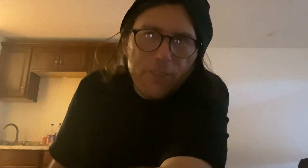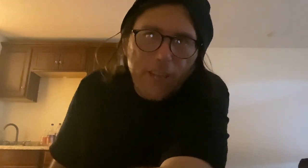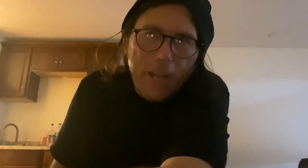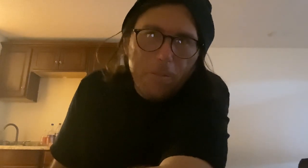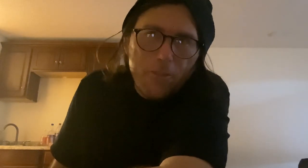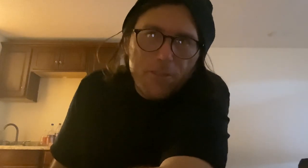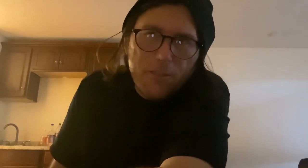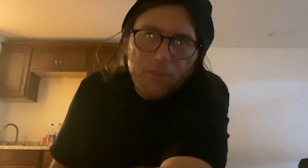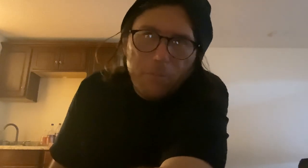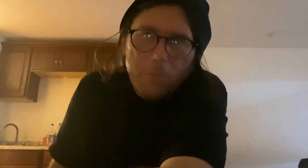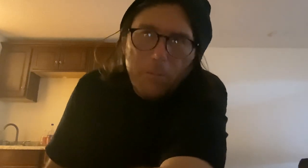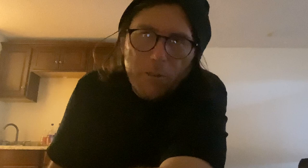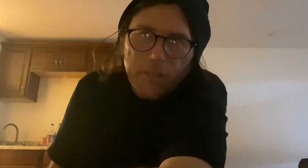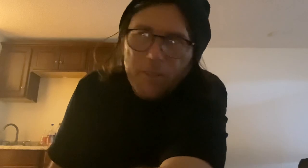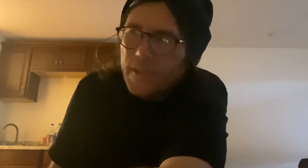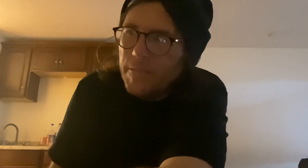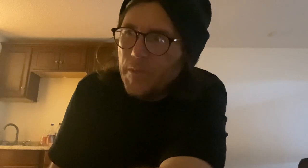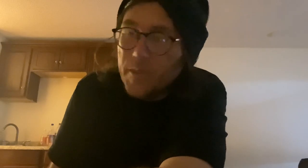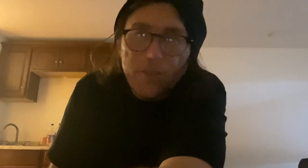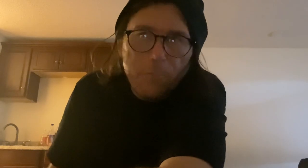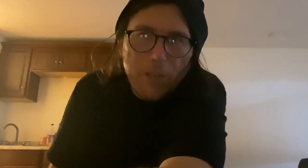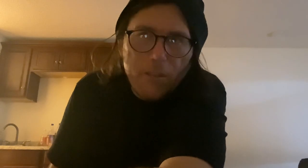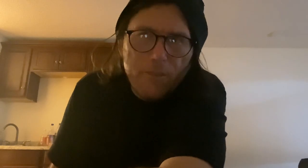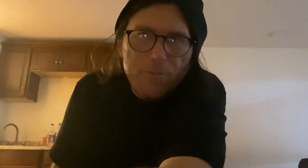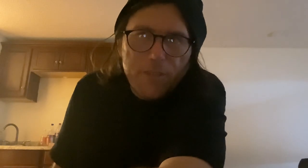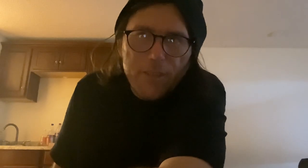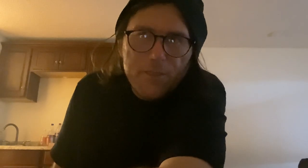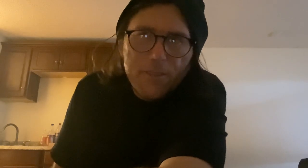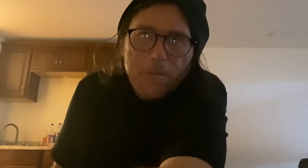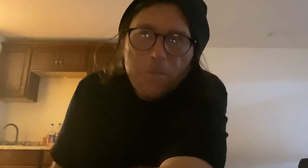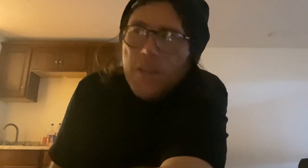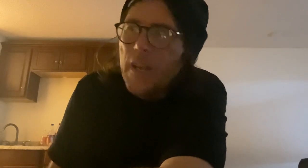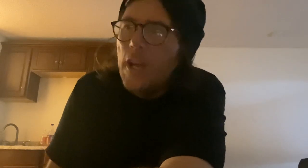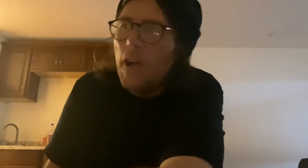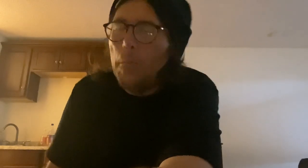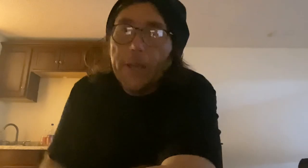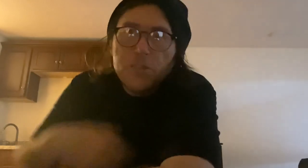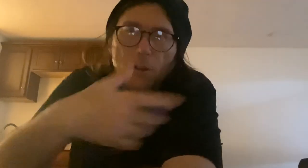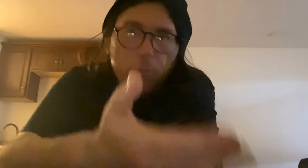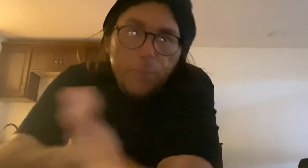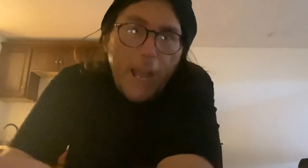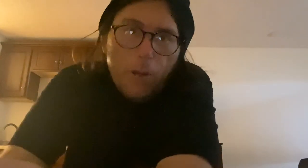to happen. There's still going to be people that are going to still be using this. Our biggest problem nowadays